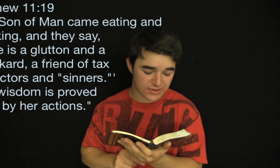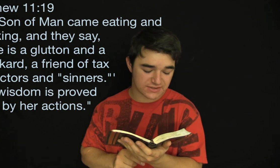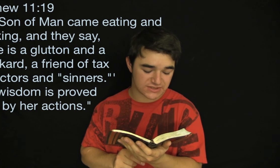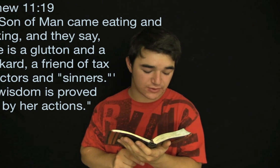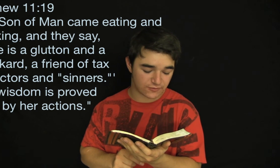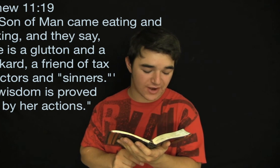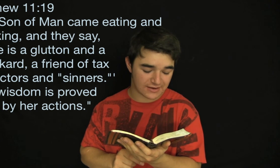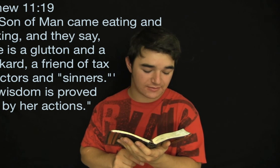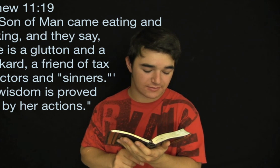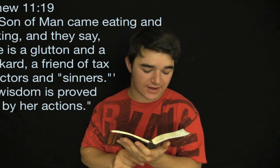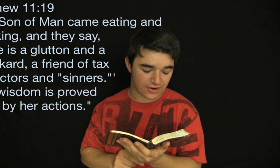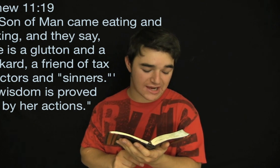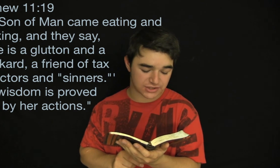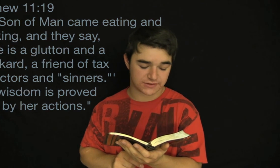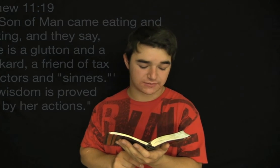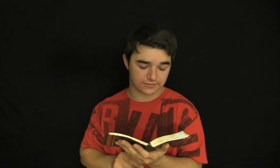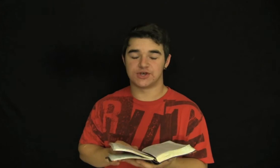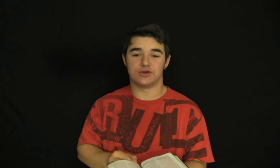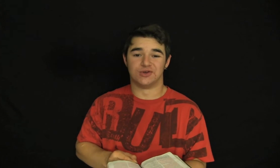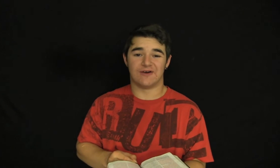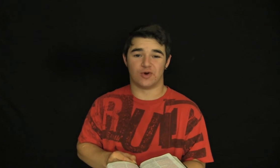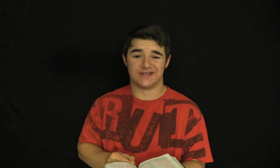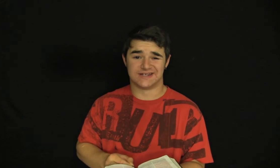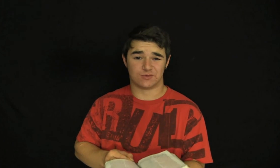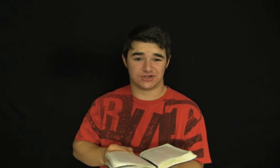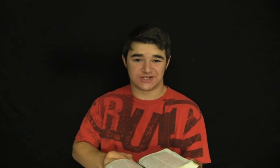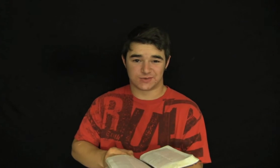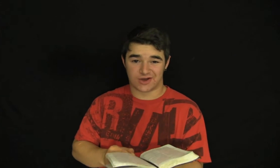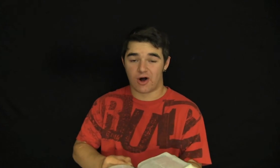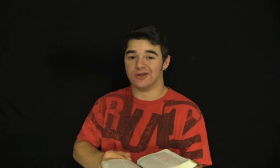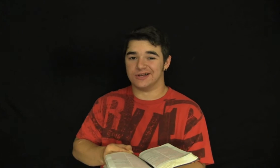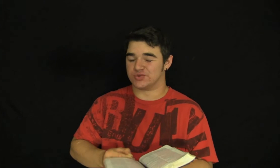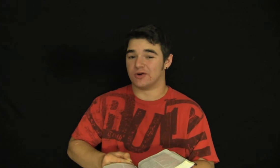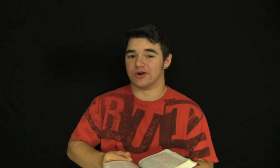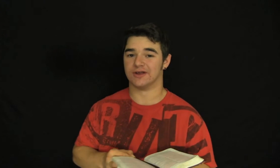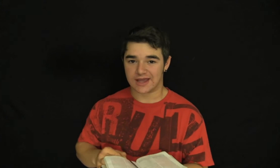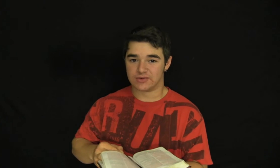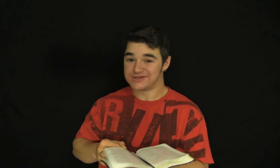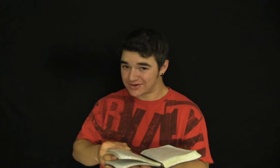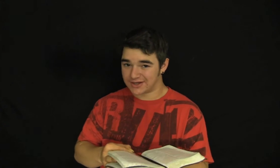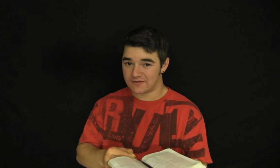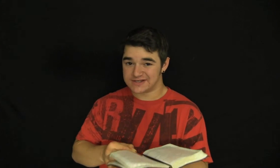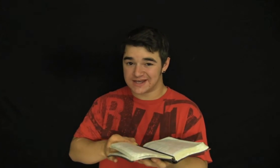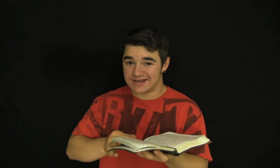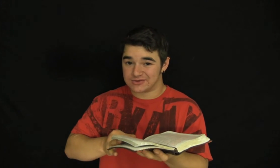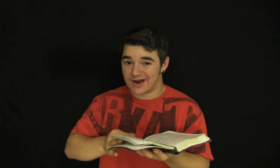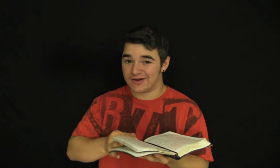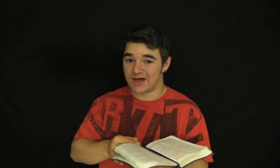wisdom is proved right by her actions. So you do have one instance where Jesus was called a drunkard. He was drinking, obviously, and he was around a